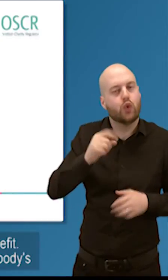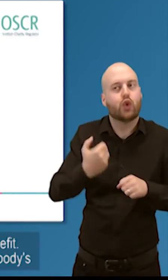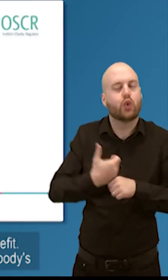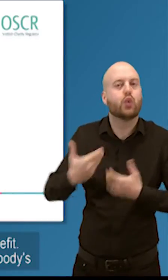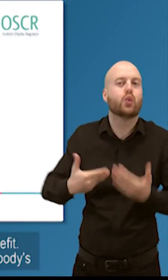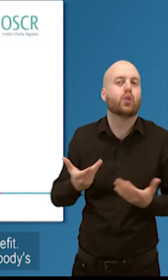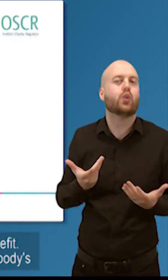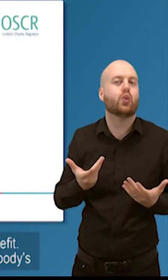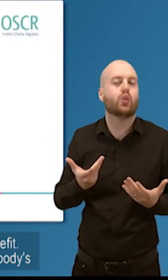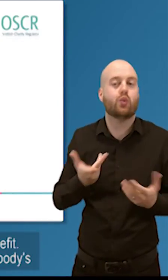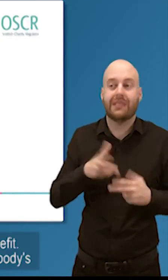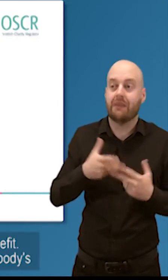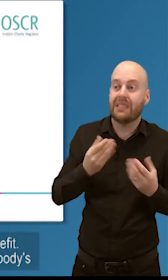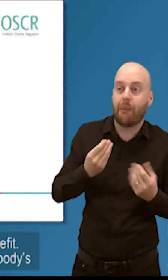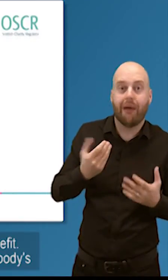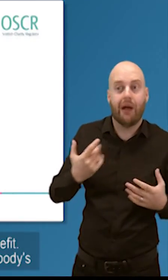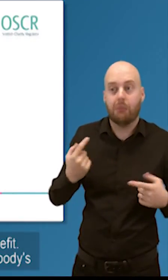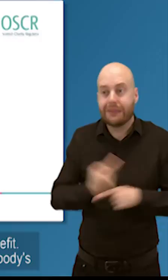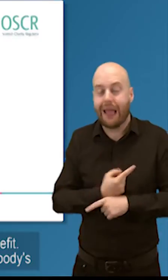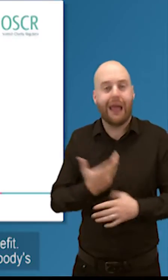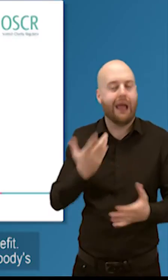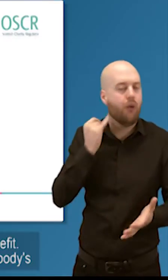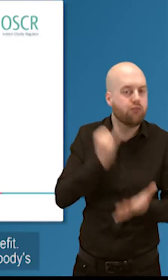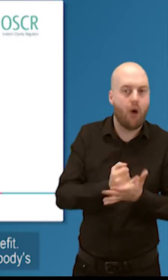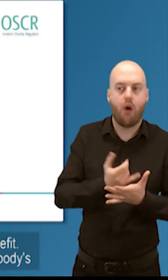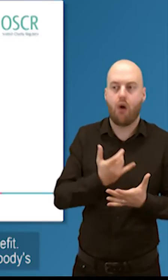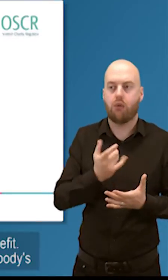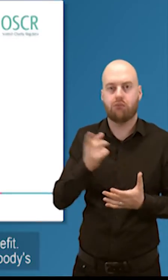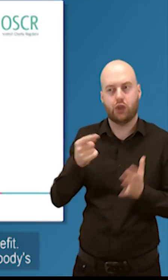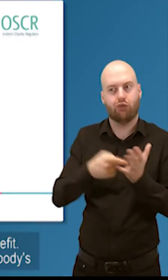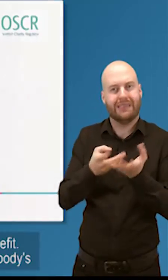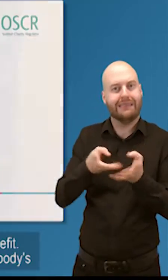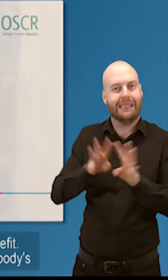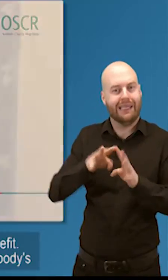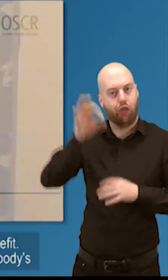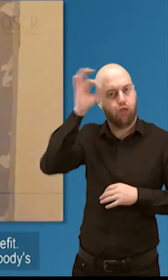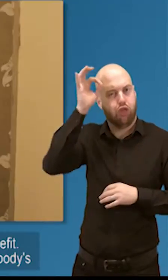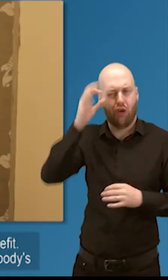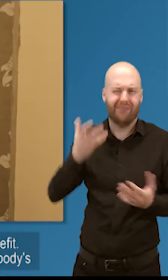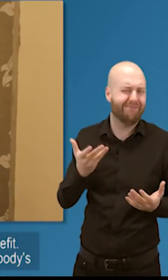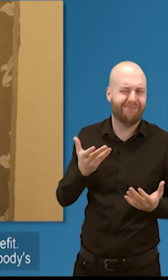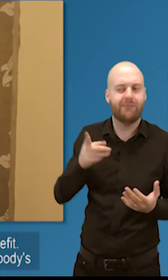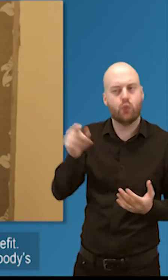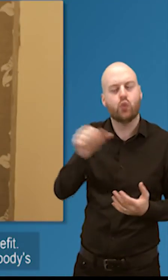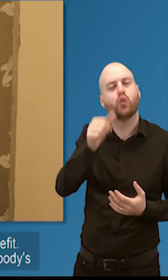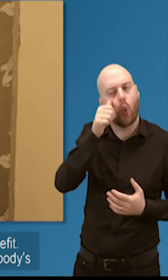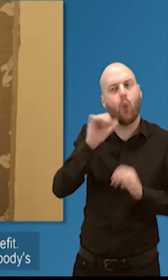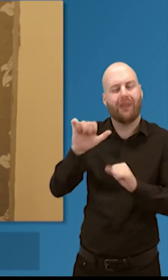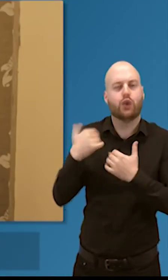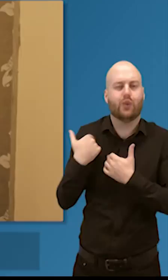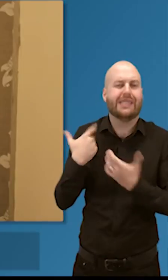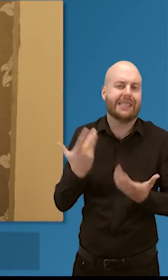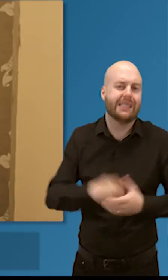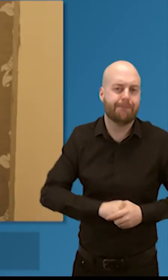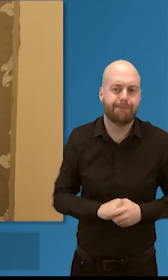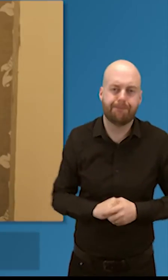attempts to gain charitable status for private benefit um again that that's something that as that comes through as anybody's